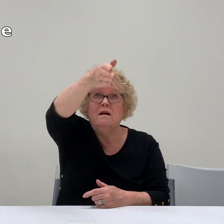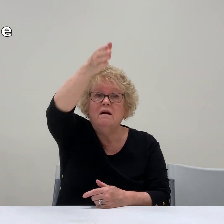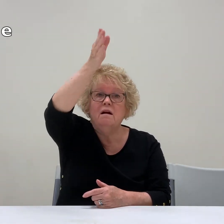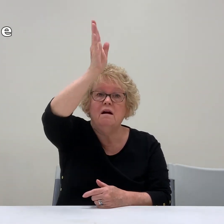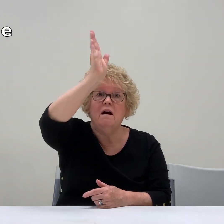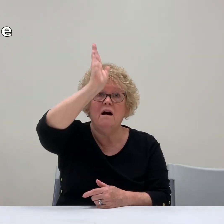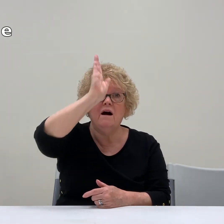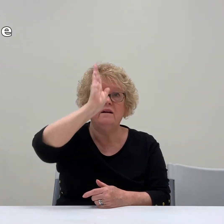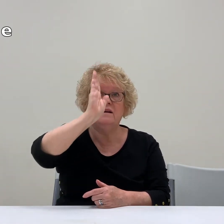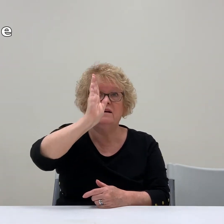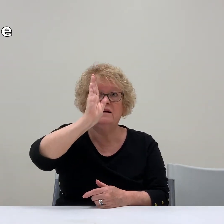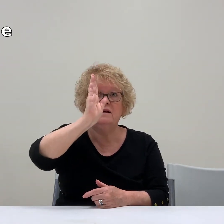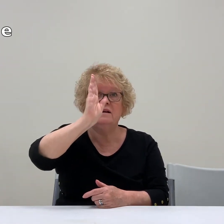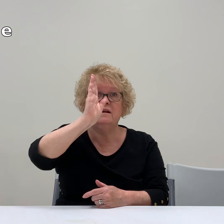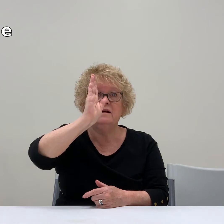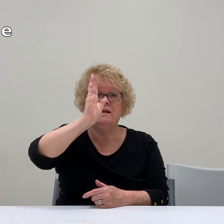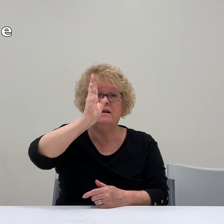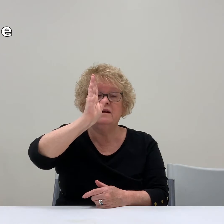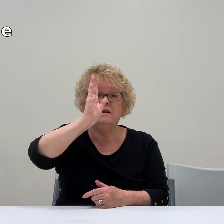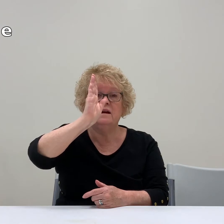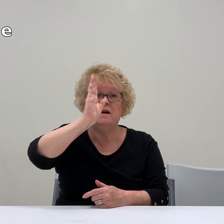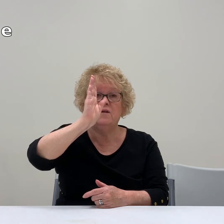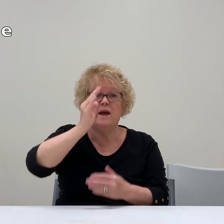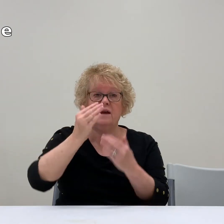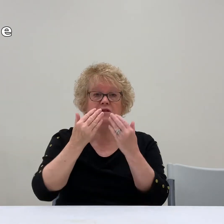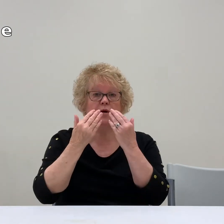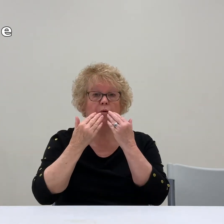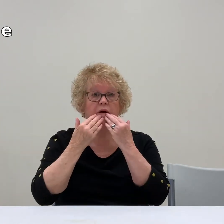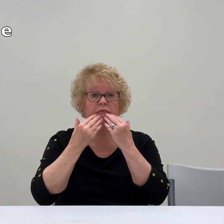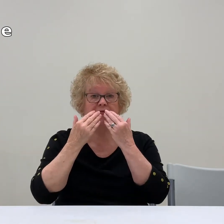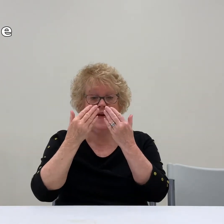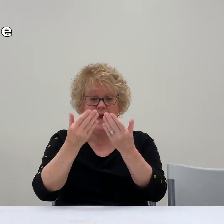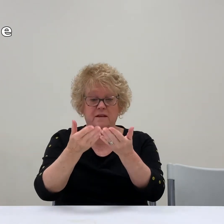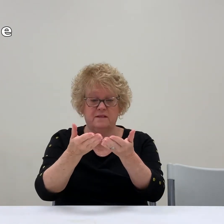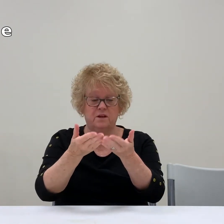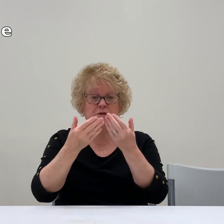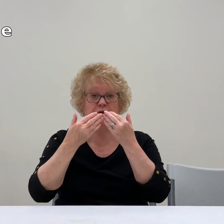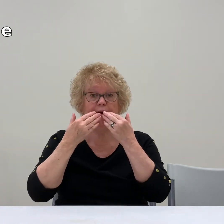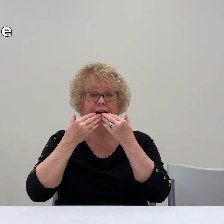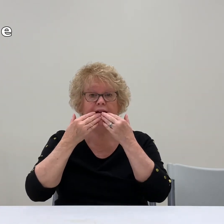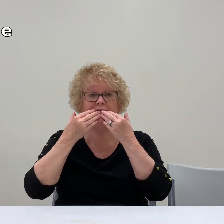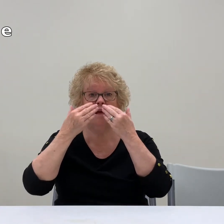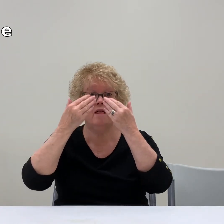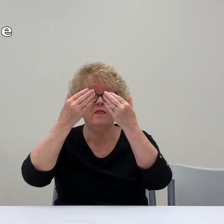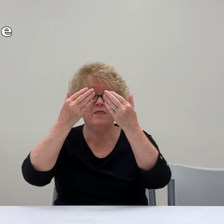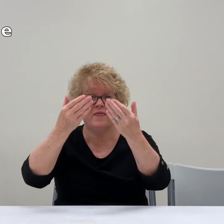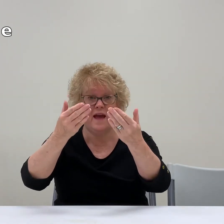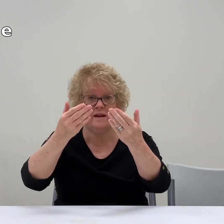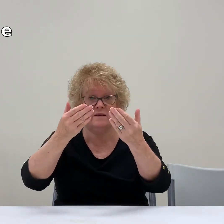God. Thanks So thanks, two hands. Thanks